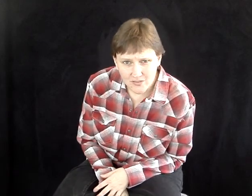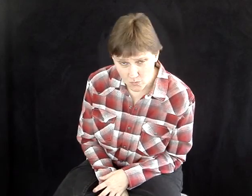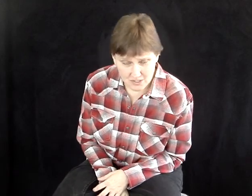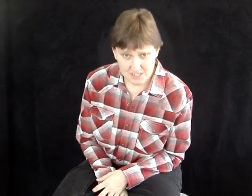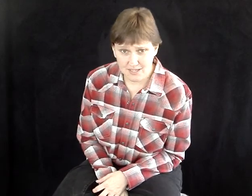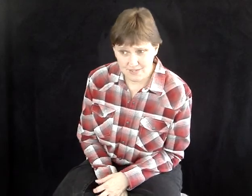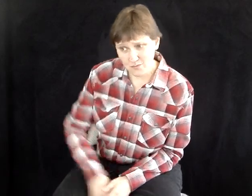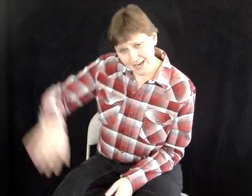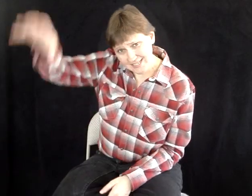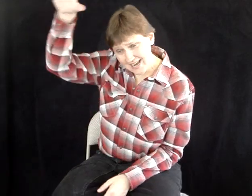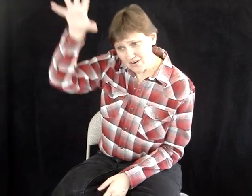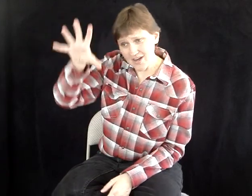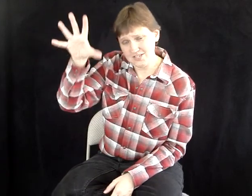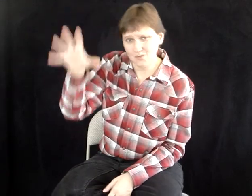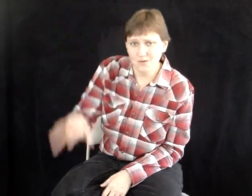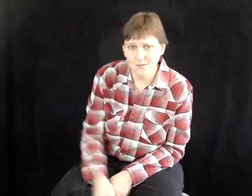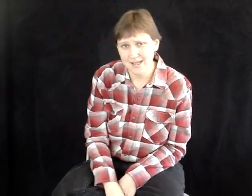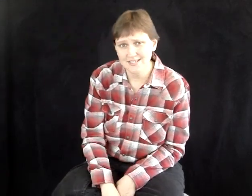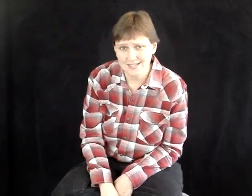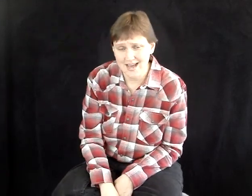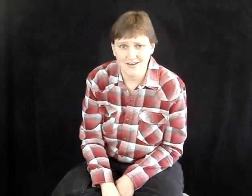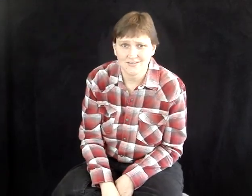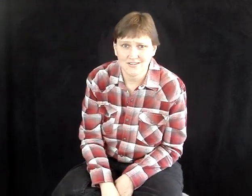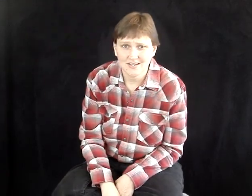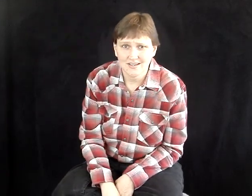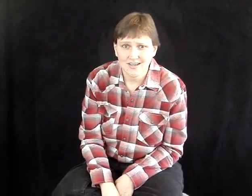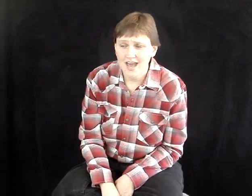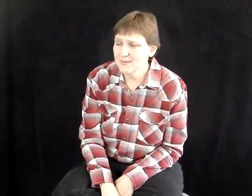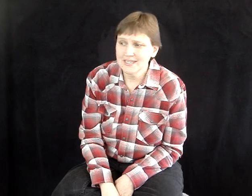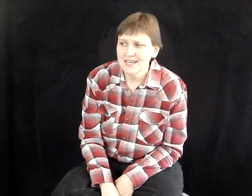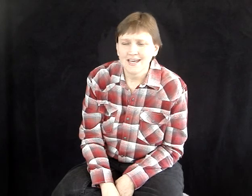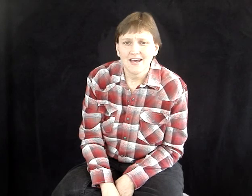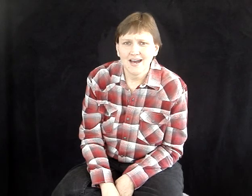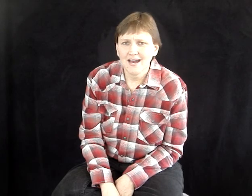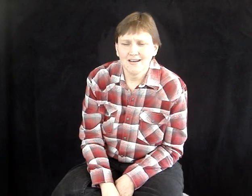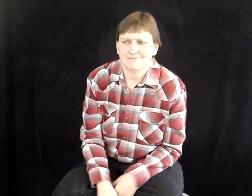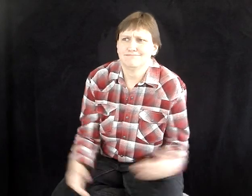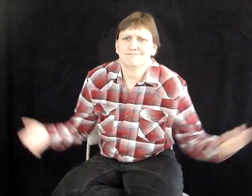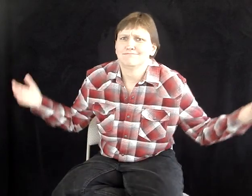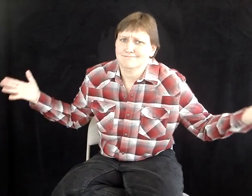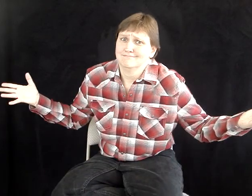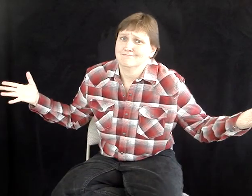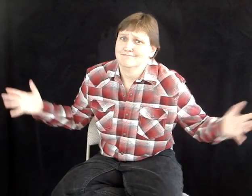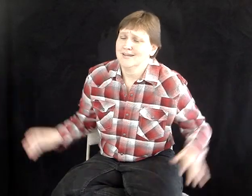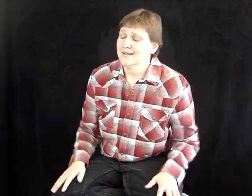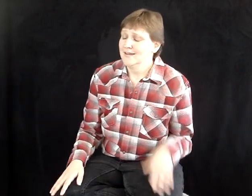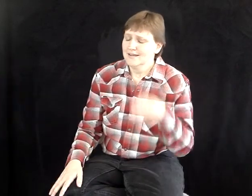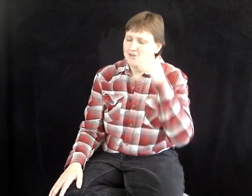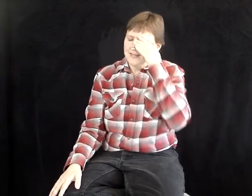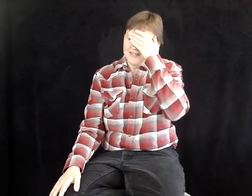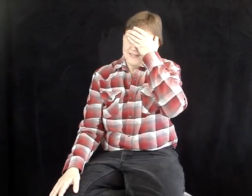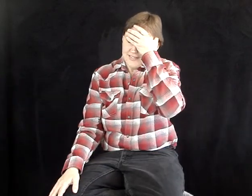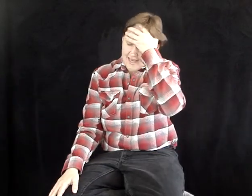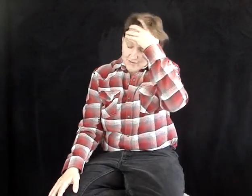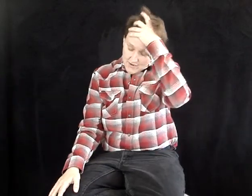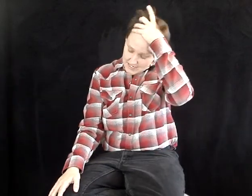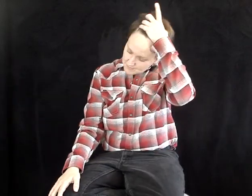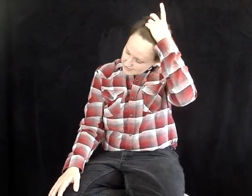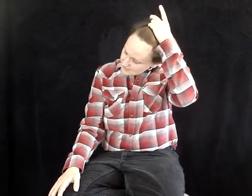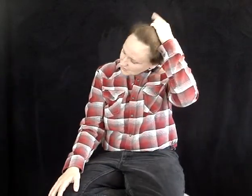the Wilderness Club did, right down on us when we were painting the house. I mean, yeah, the harassment started